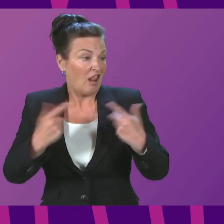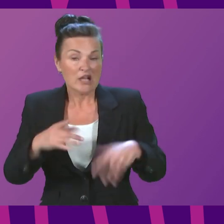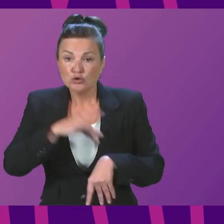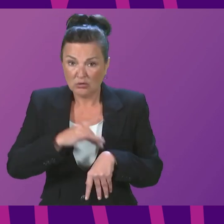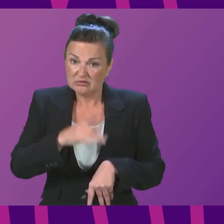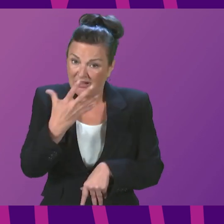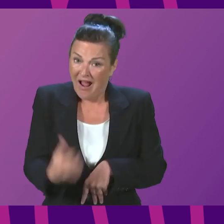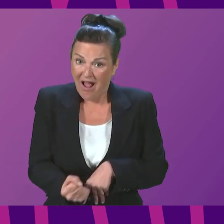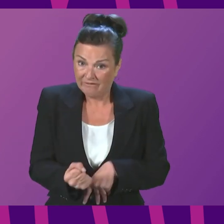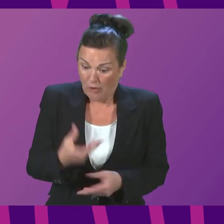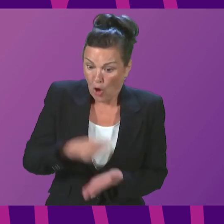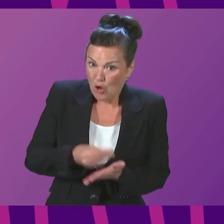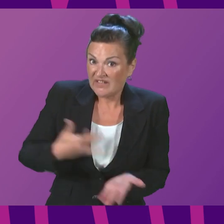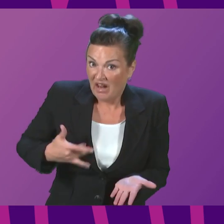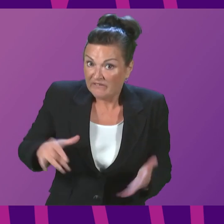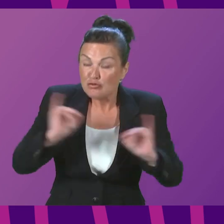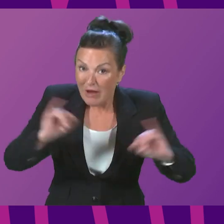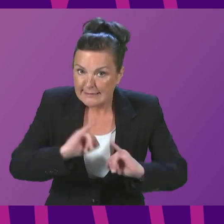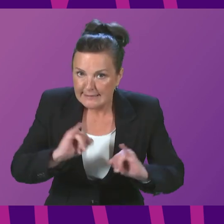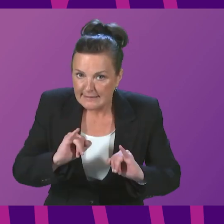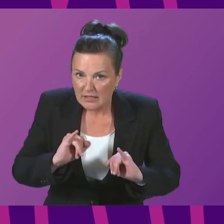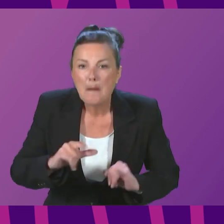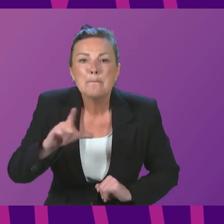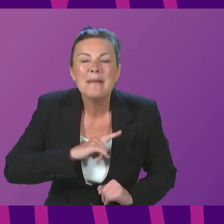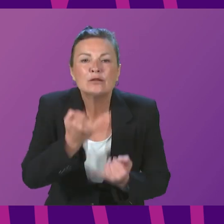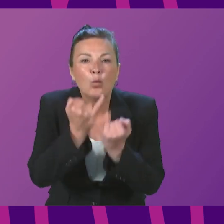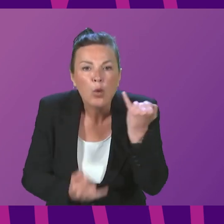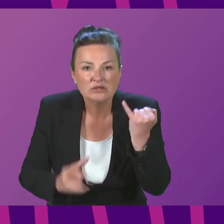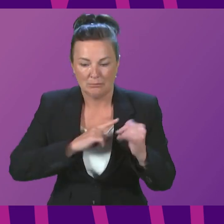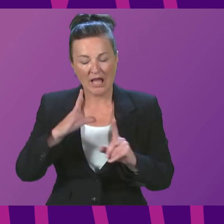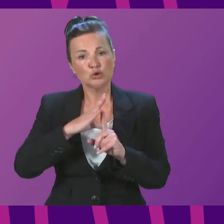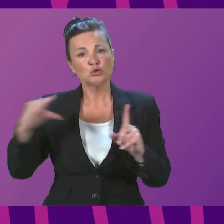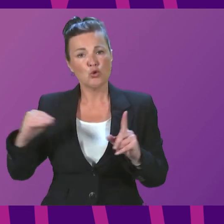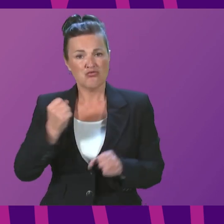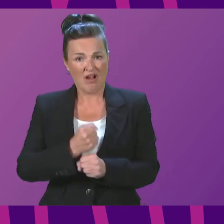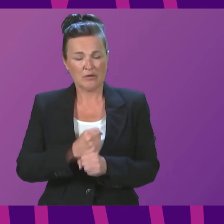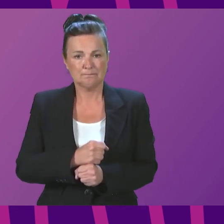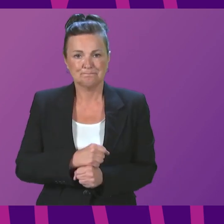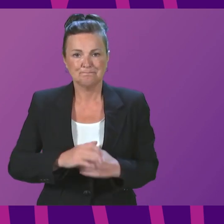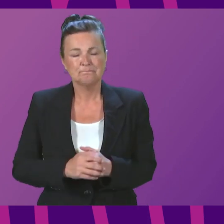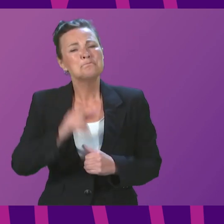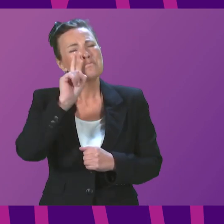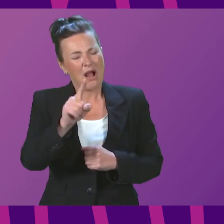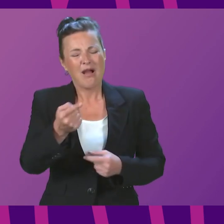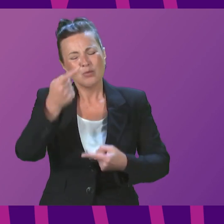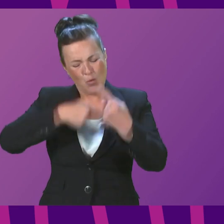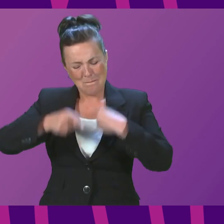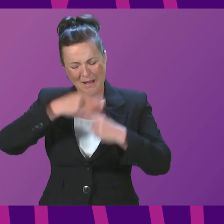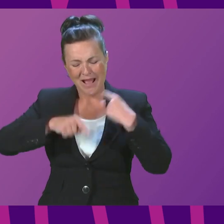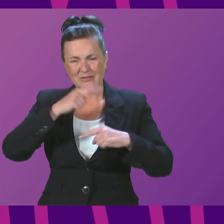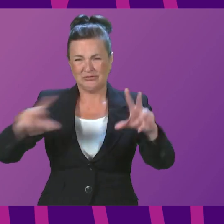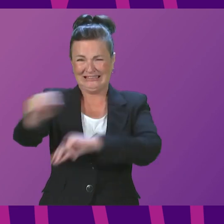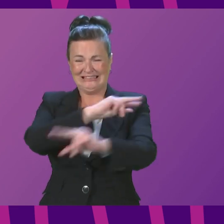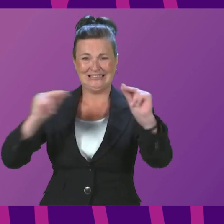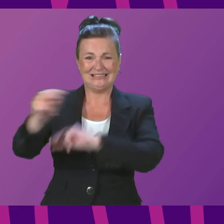is suffering from the cost of living crisis exacerbated by a Conservative government. But let me return to the important issues.